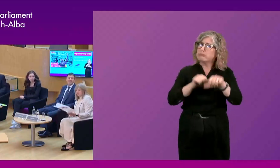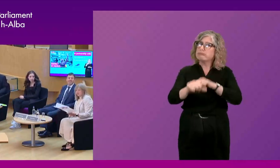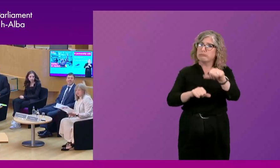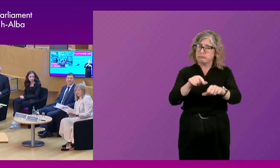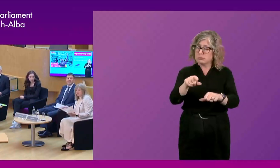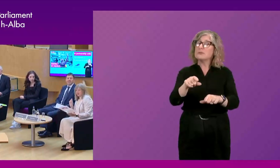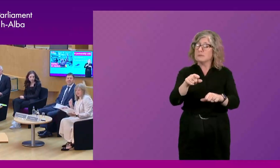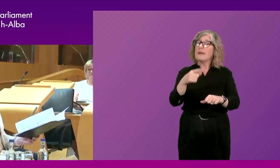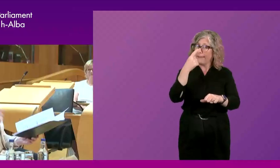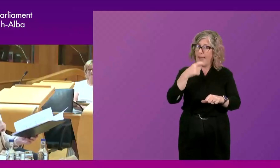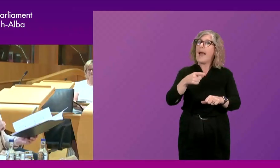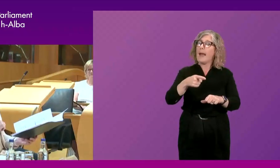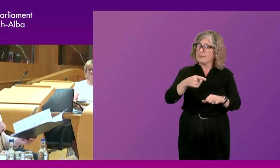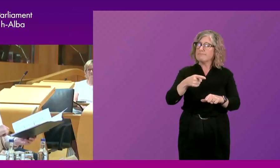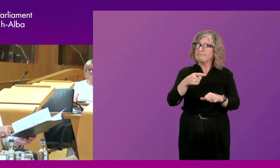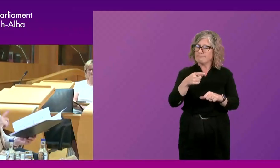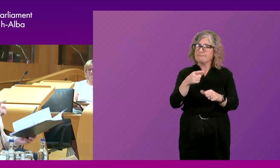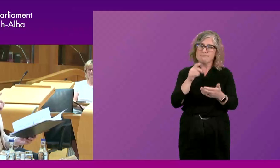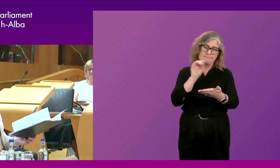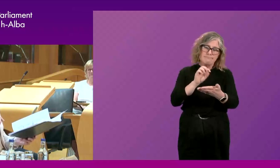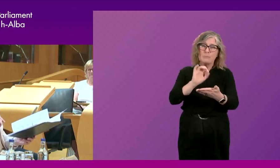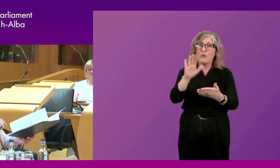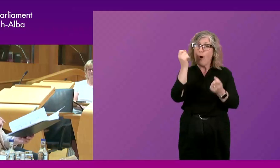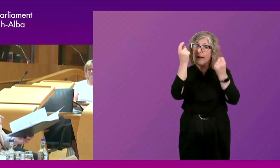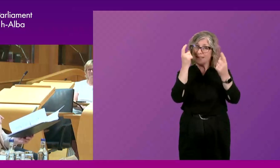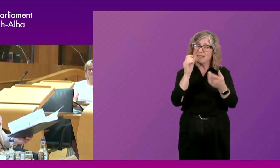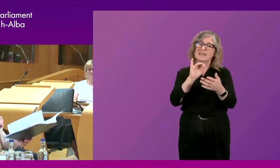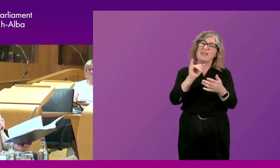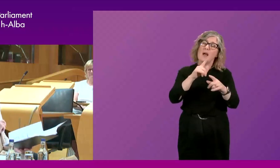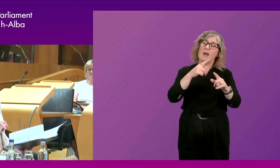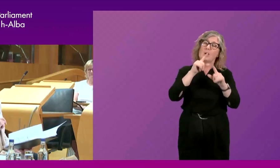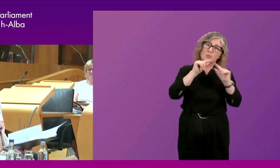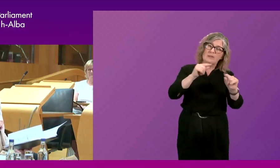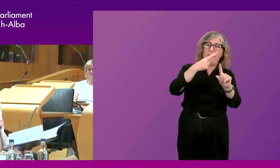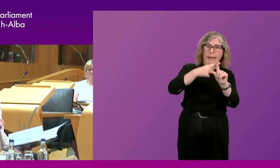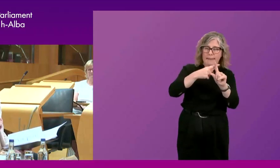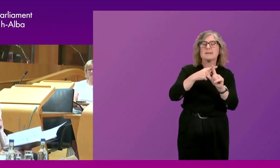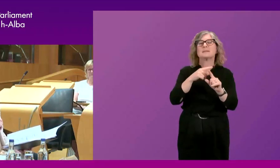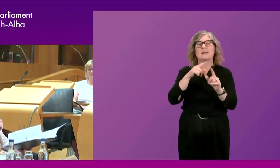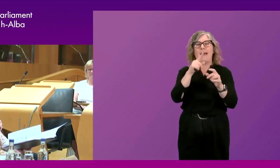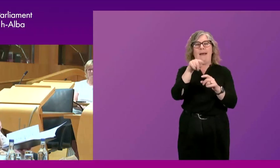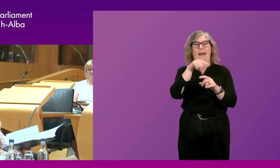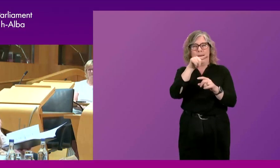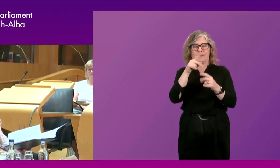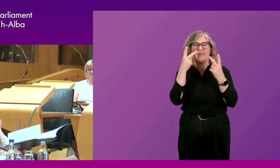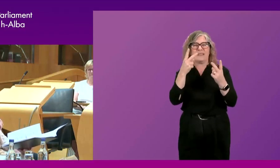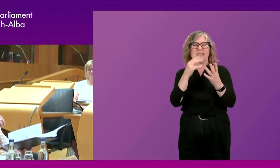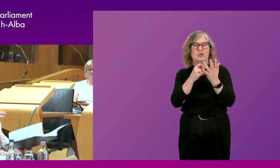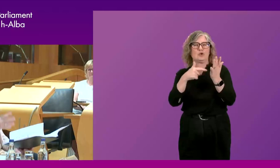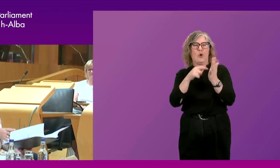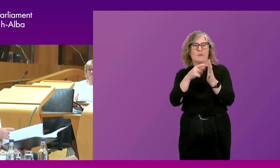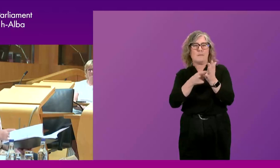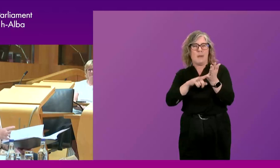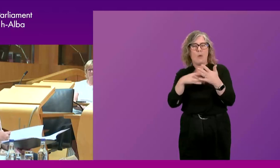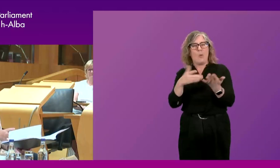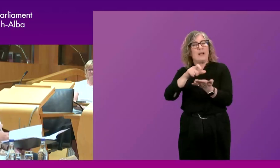you can do that at Visit Scott Perl on X or on Instagram at Scott Perl. And